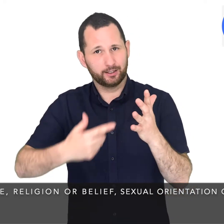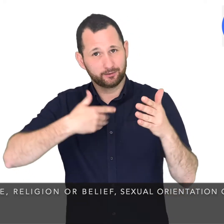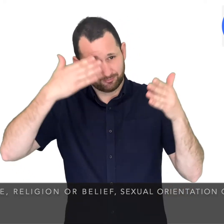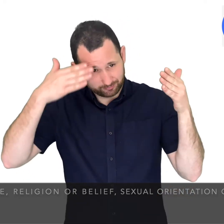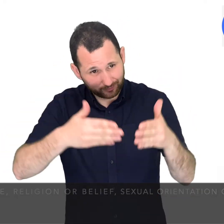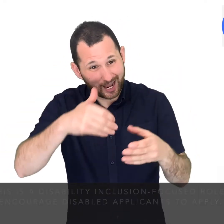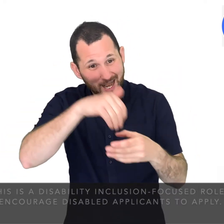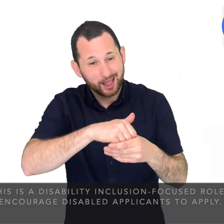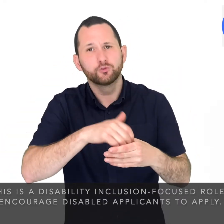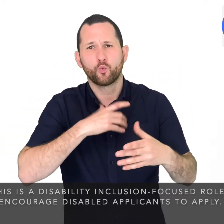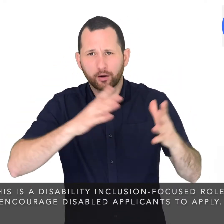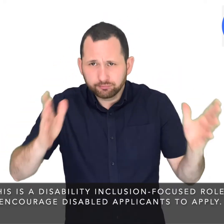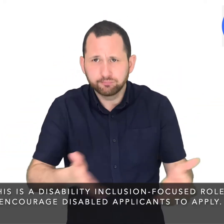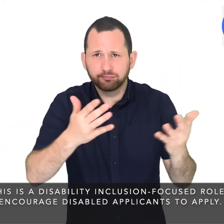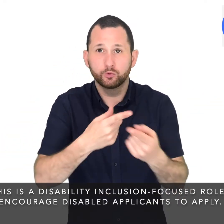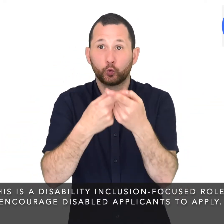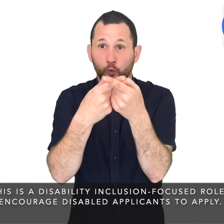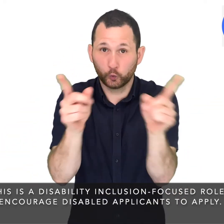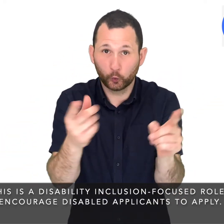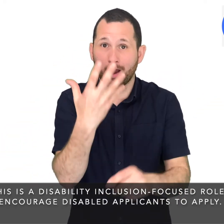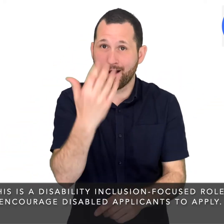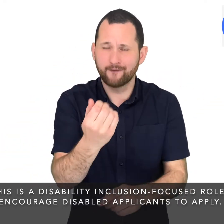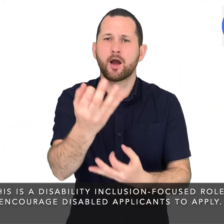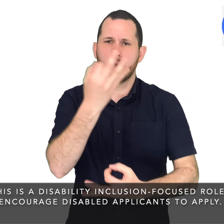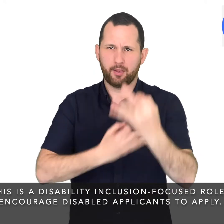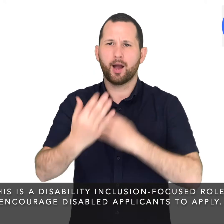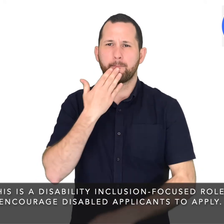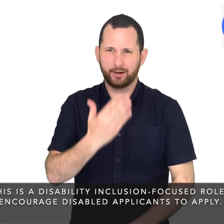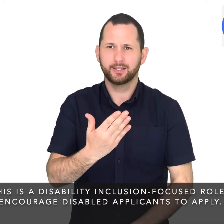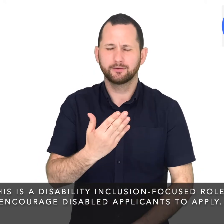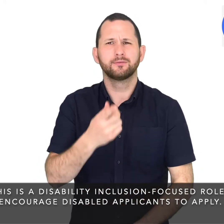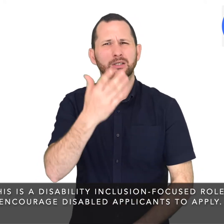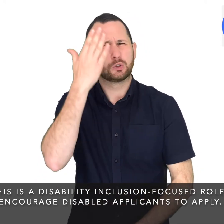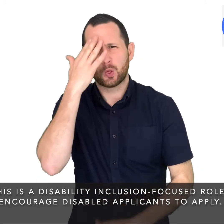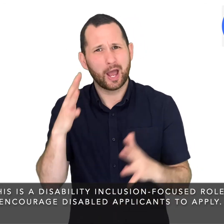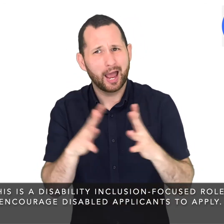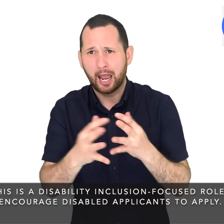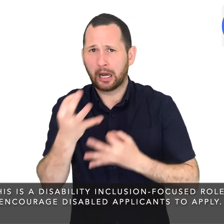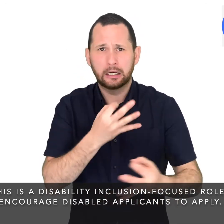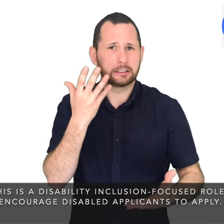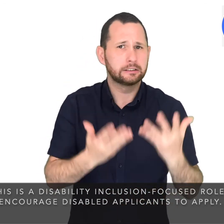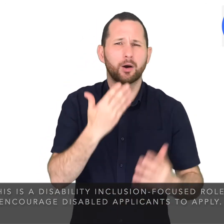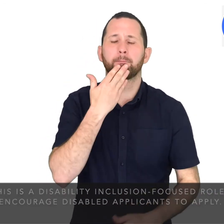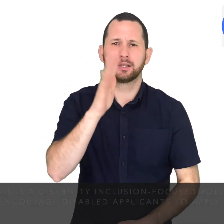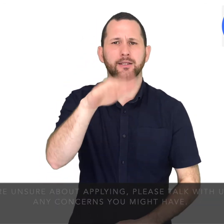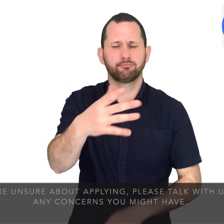As this is a disability inclusion focused role, we encourage disabled applicants to apply. If you are